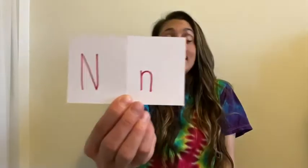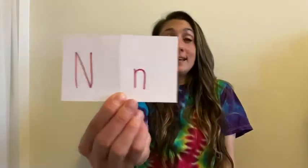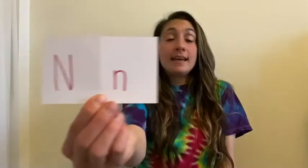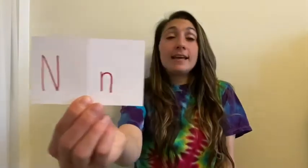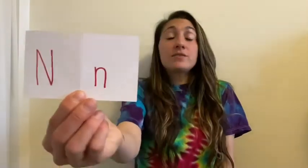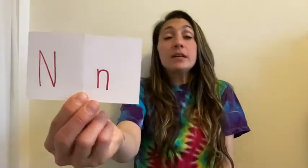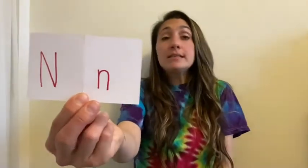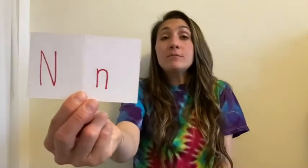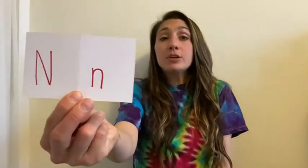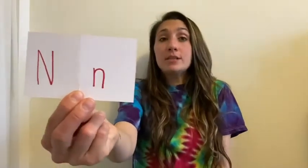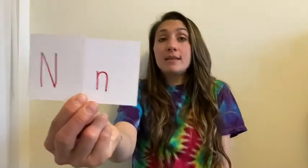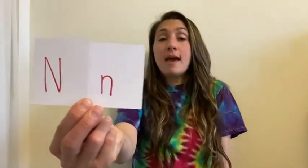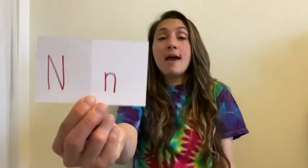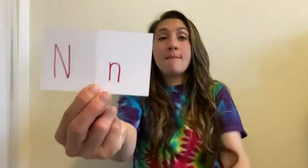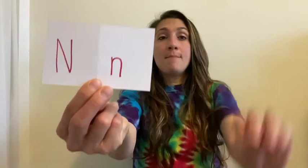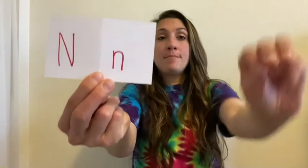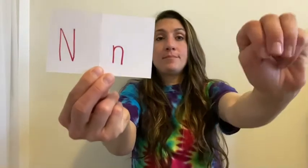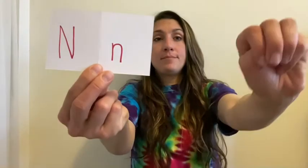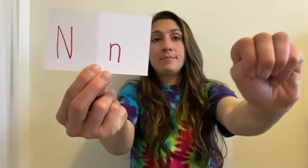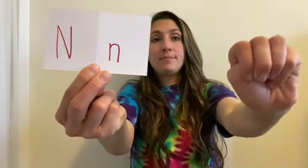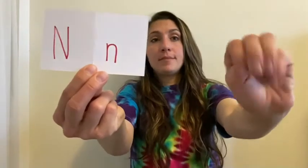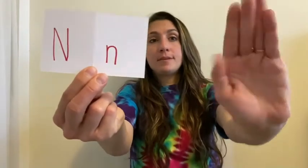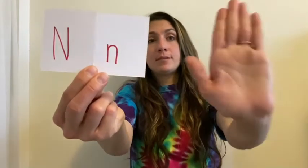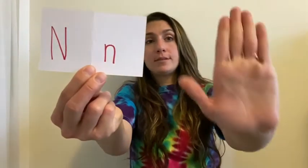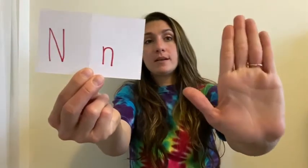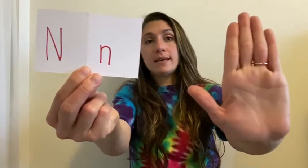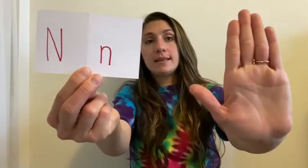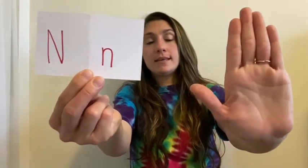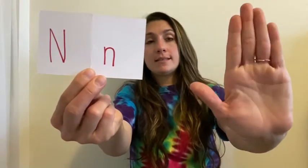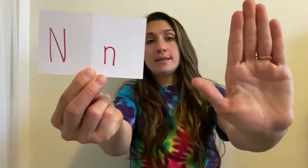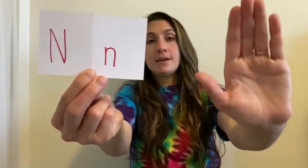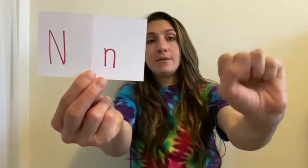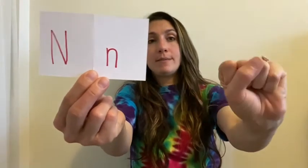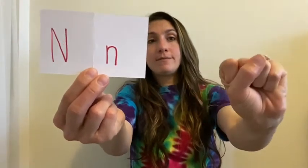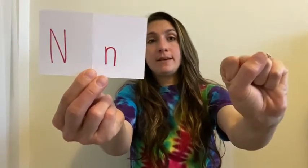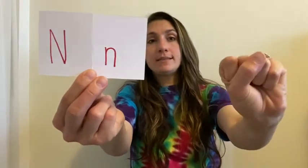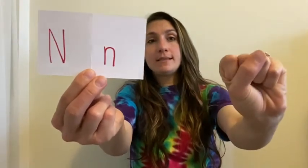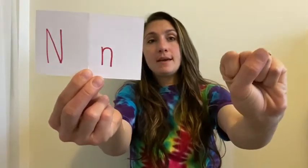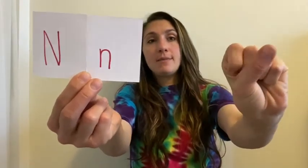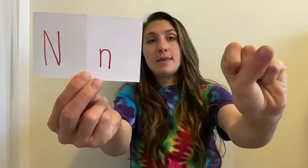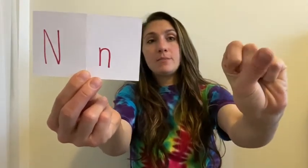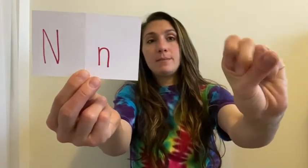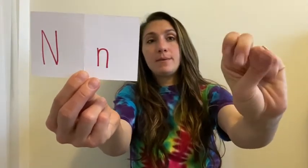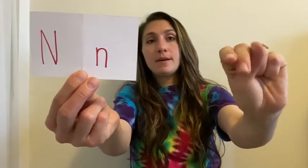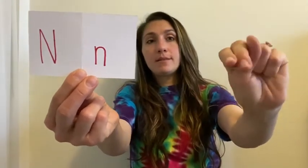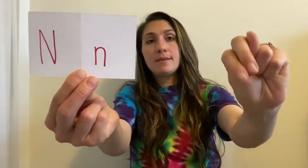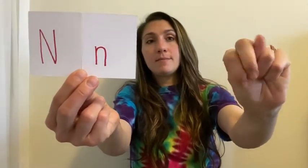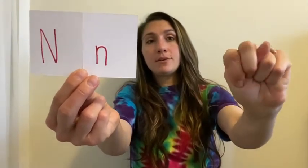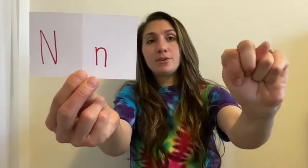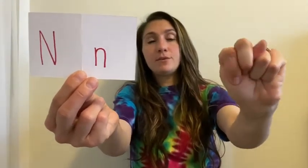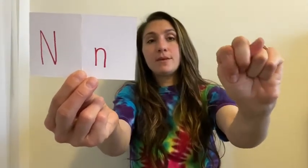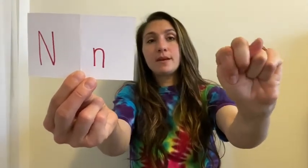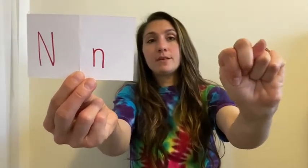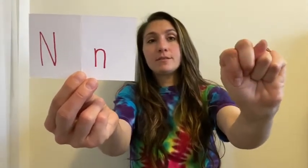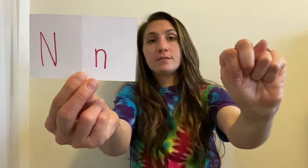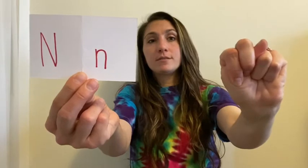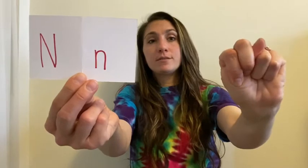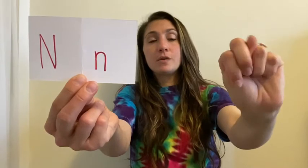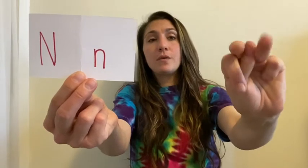It's very similar to the M. So we start like this, we make a fist, but then we put our thumb under two fingers. So for the